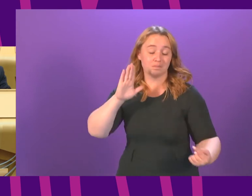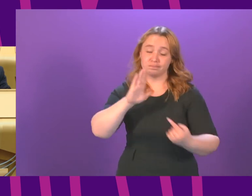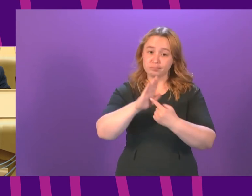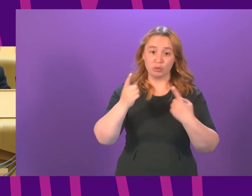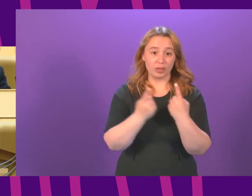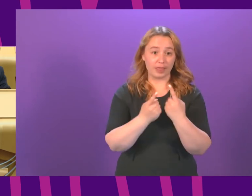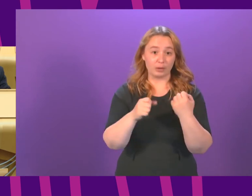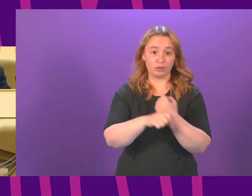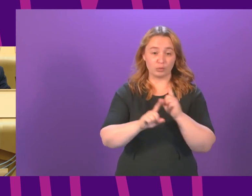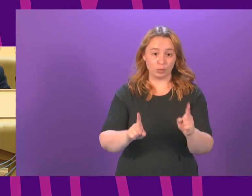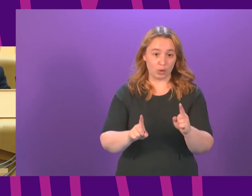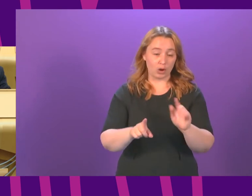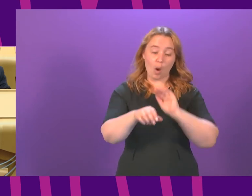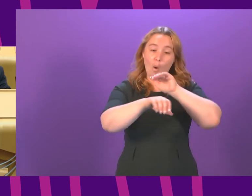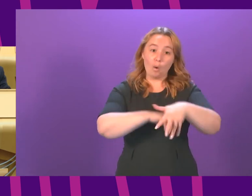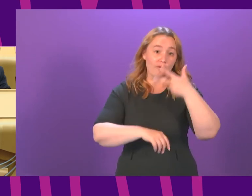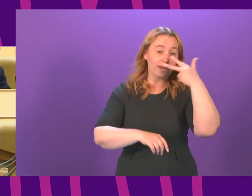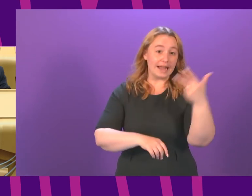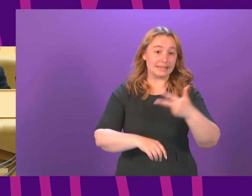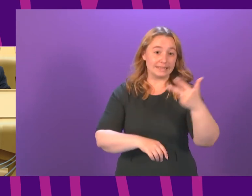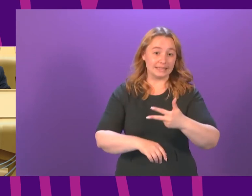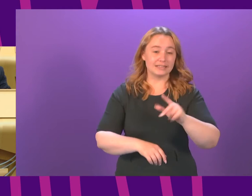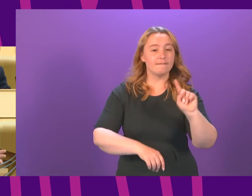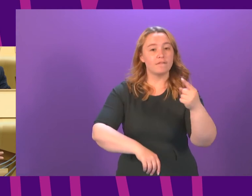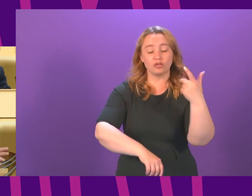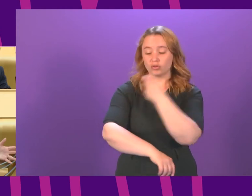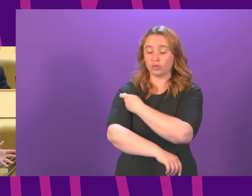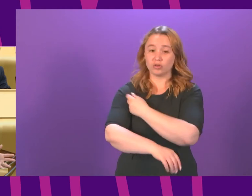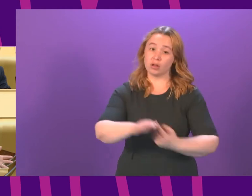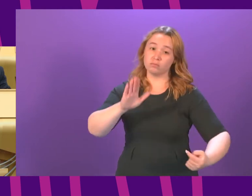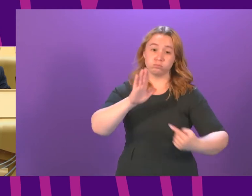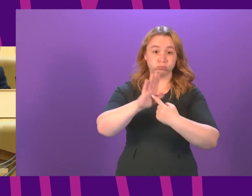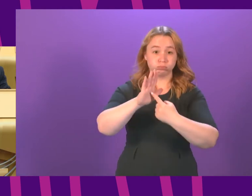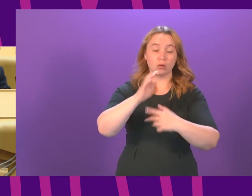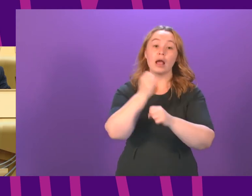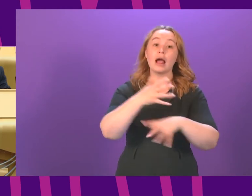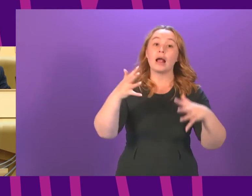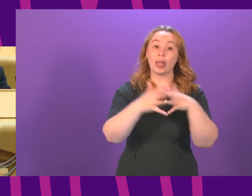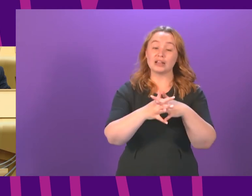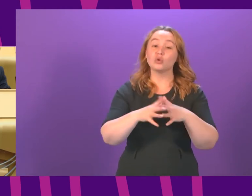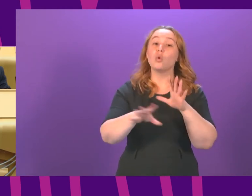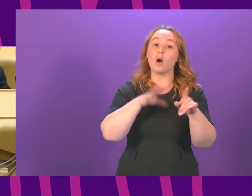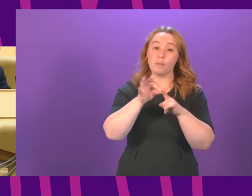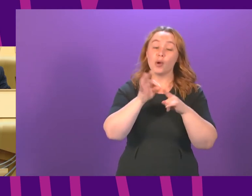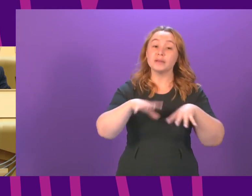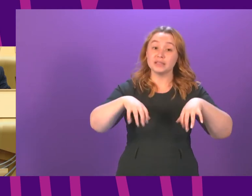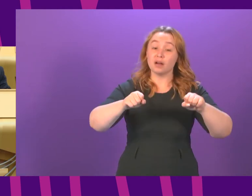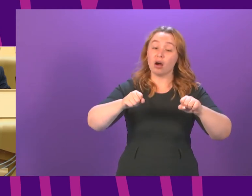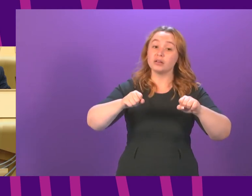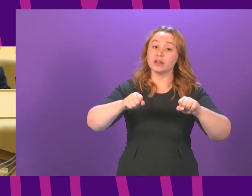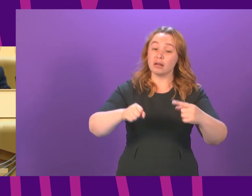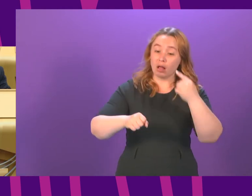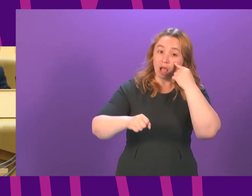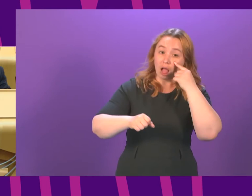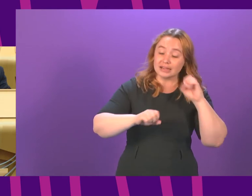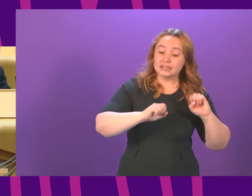getting over 18s with their first dose is important and appointments have already started in Glasgow with that and we will look as supplies allow